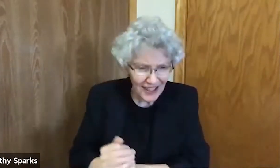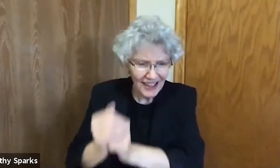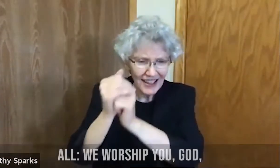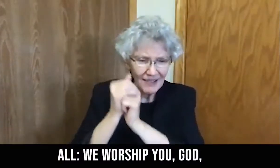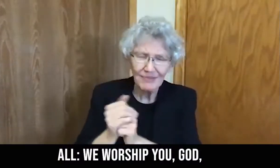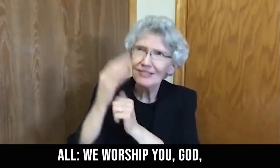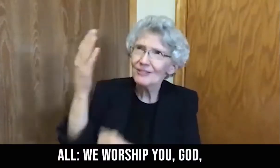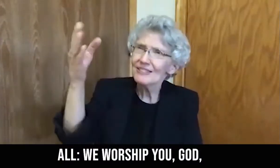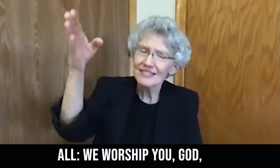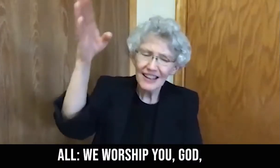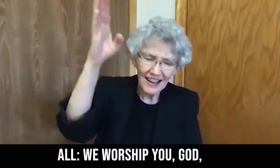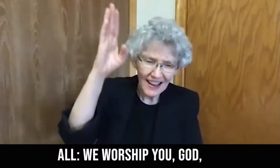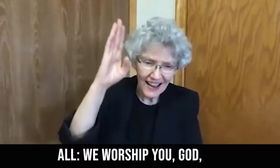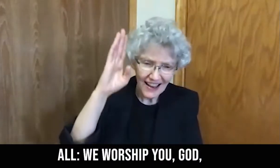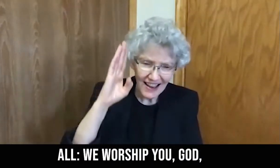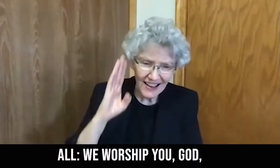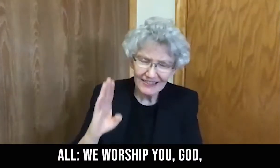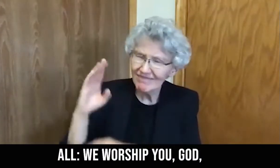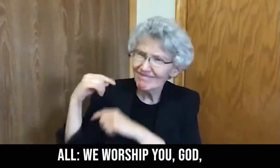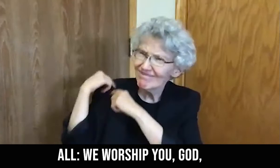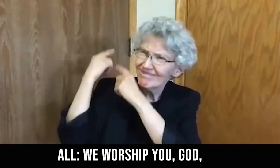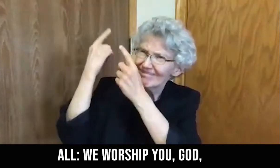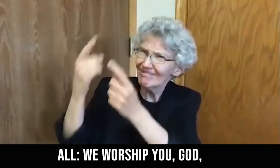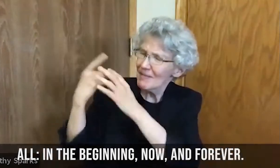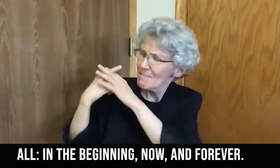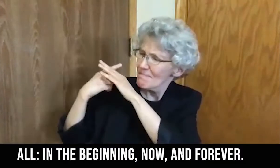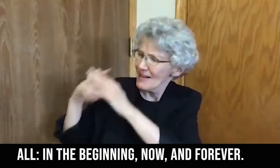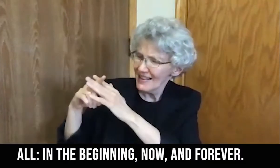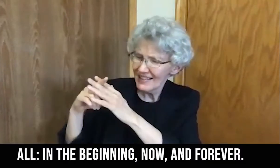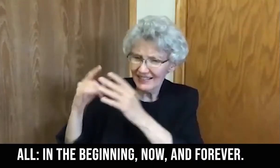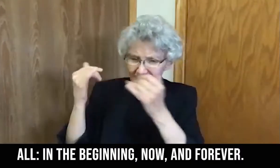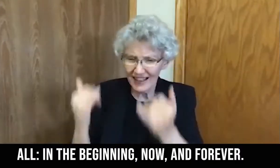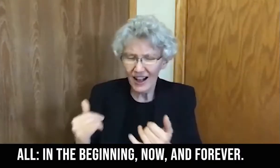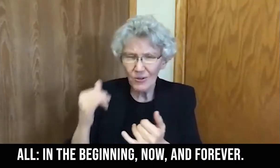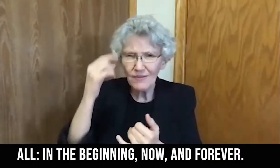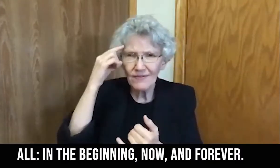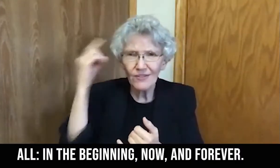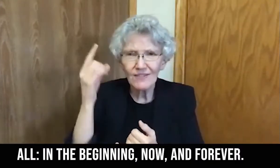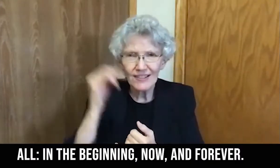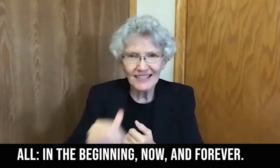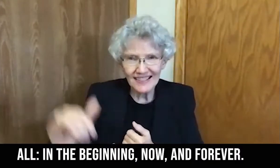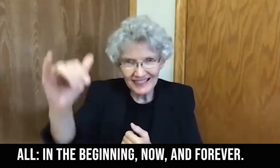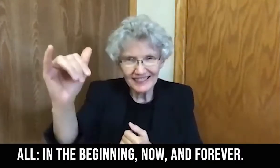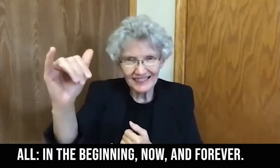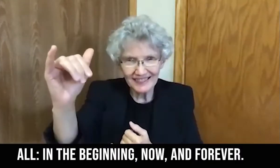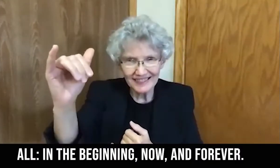We worship you, God. In the beginning. Now and forever.